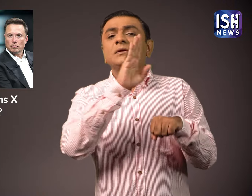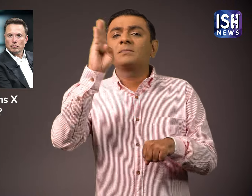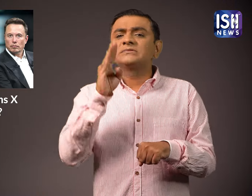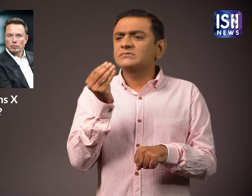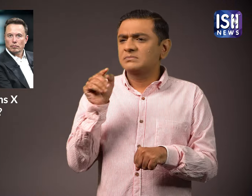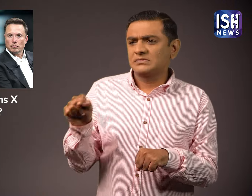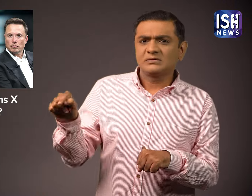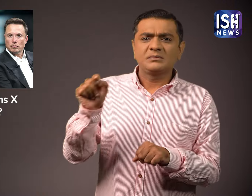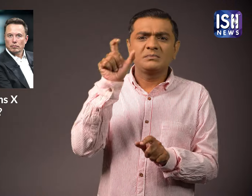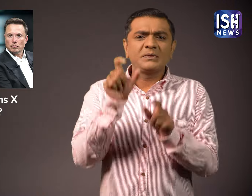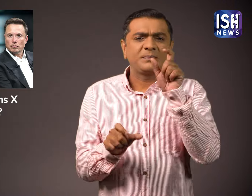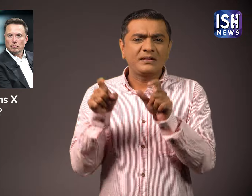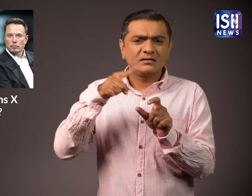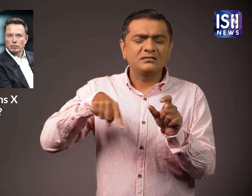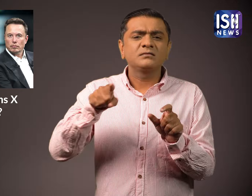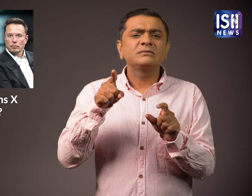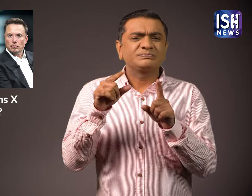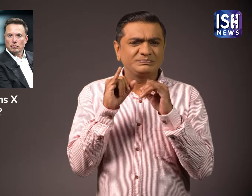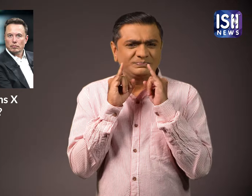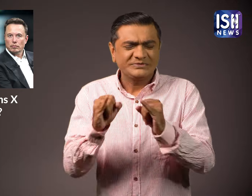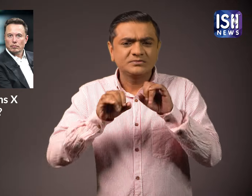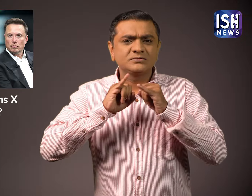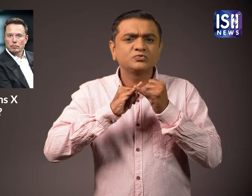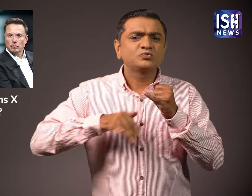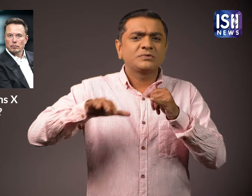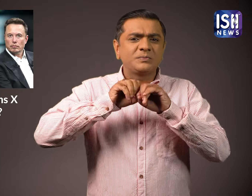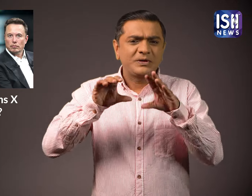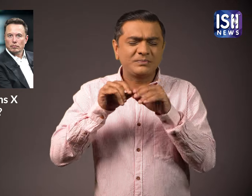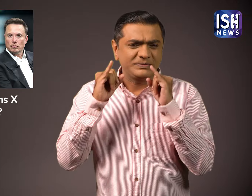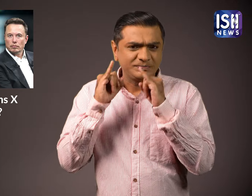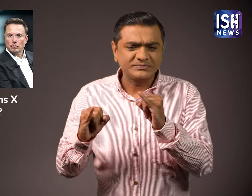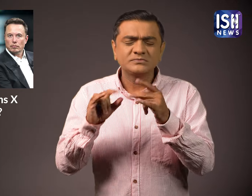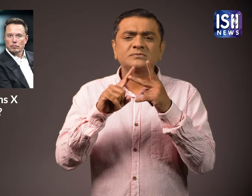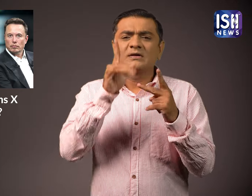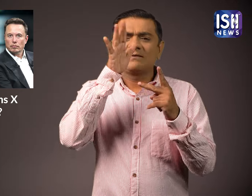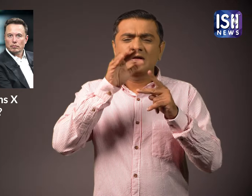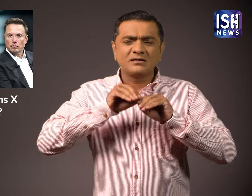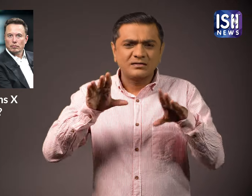to block accounts that are accused of spreading fake news and hate speech.